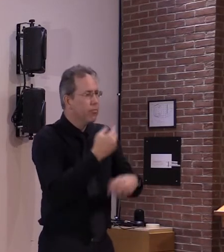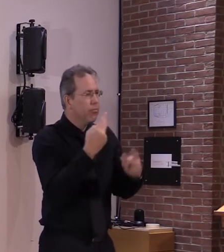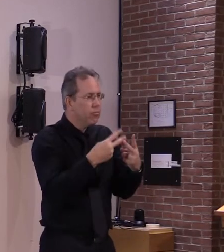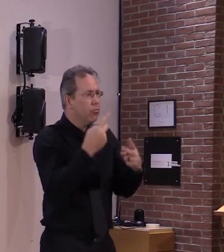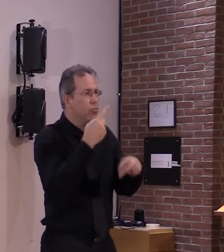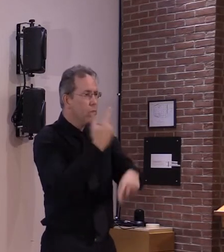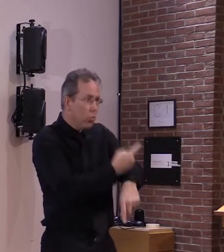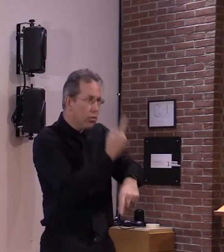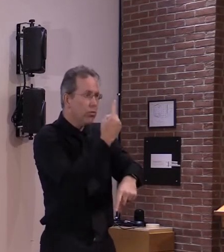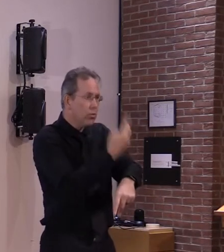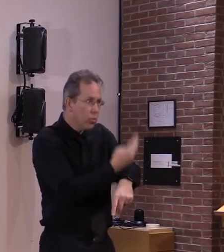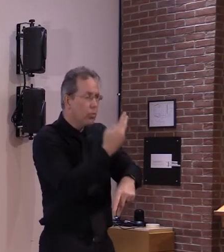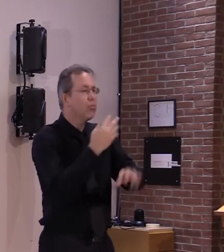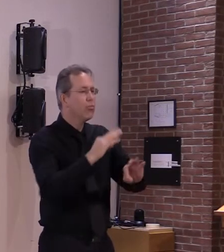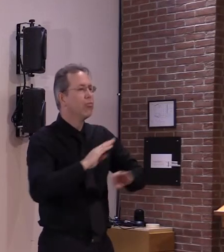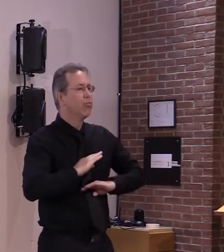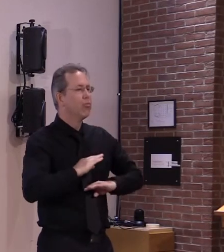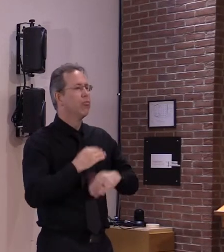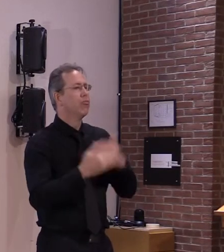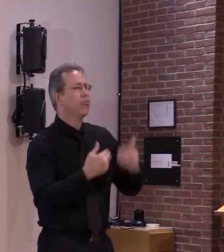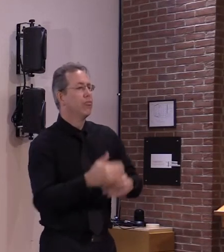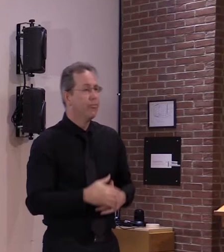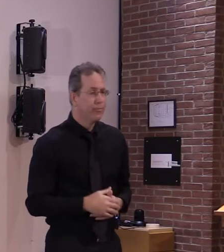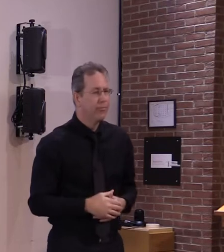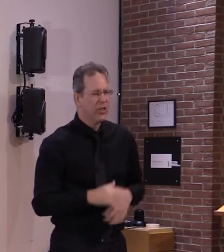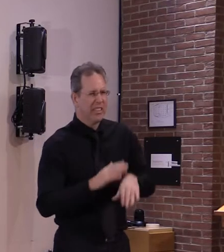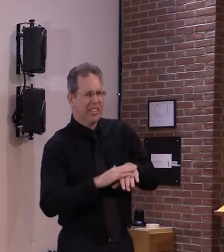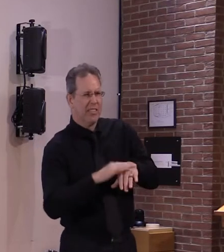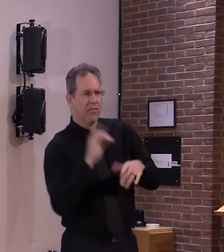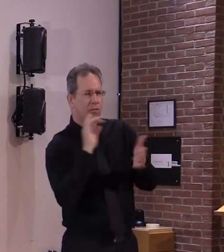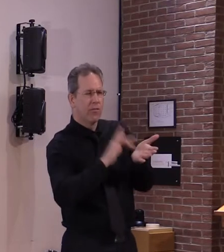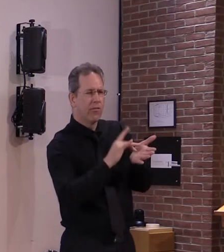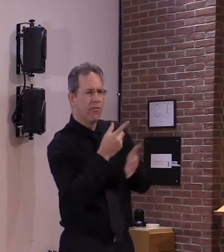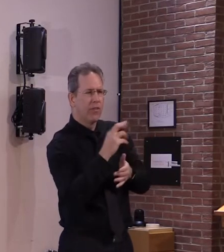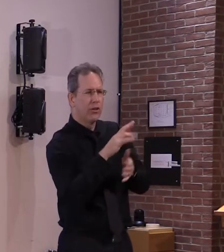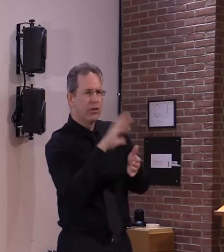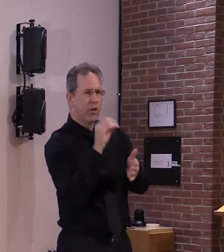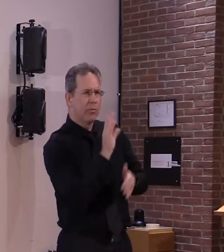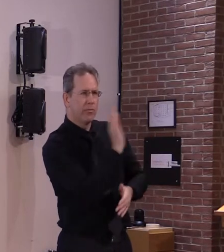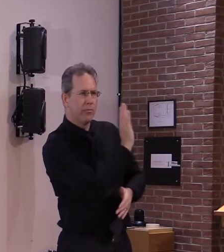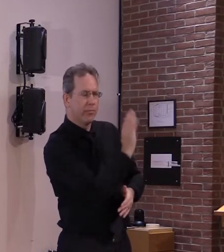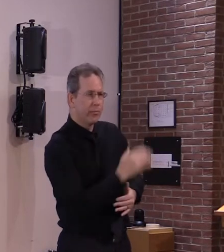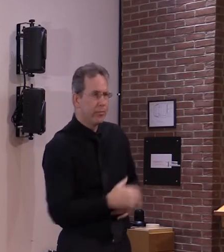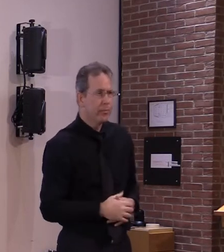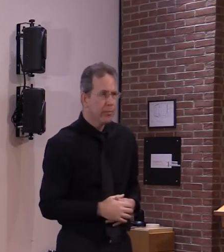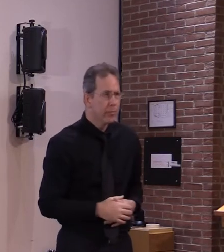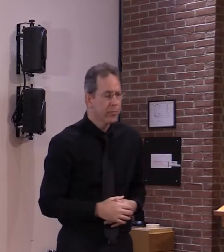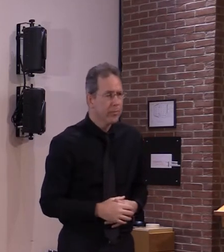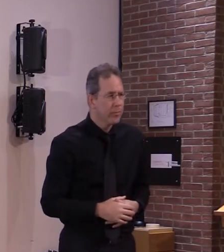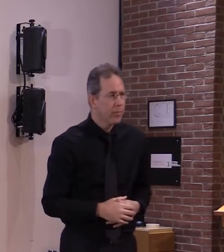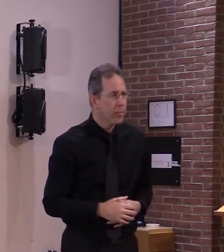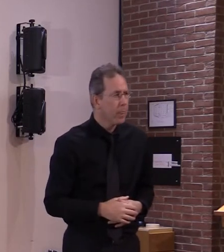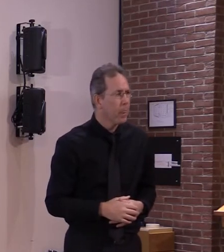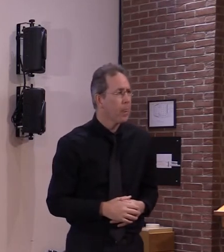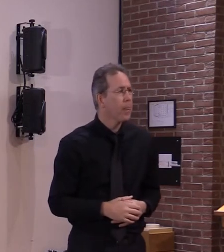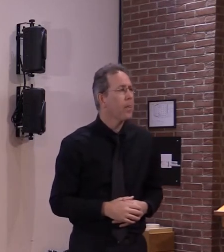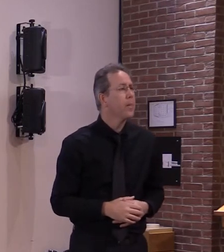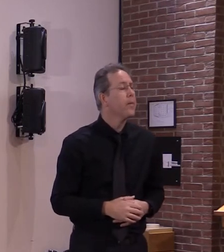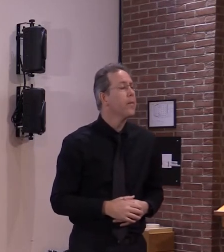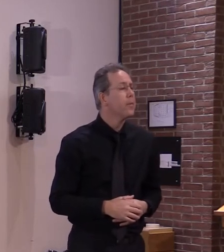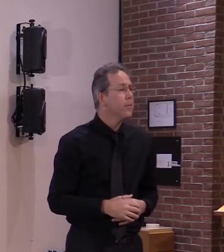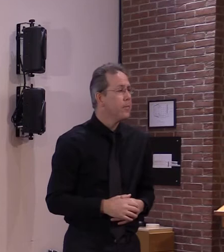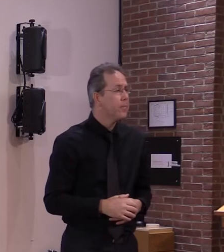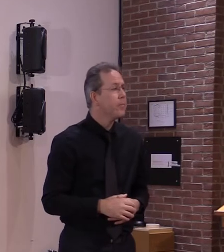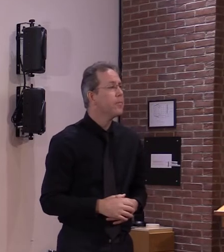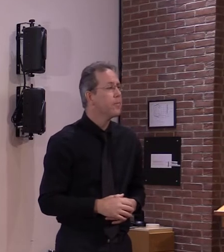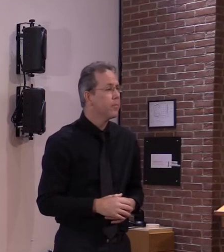second shot for the vaccine you've got for another right and you have to have the same vaccine the same manufacturer the pfizer